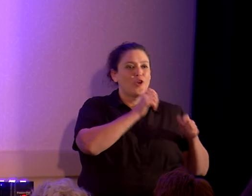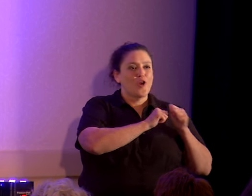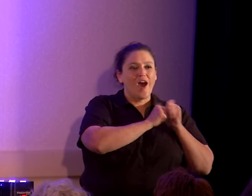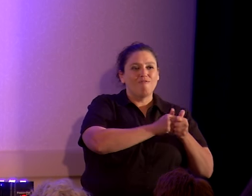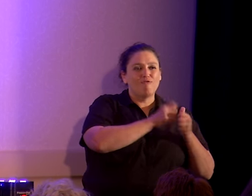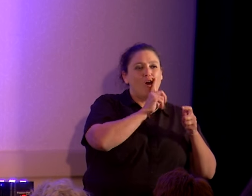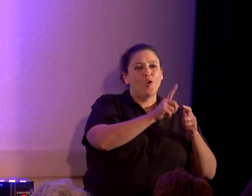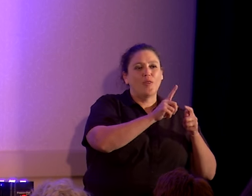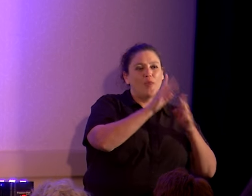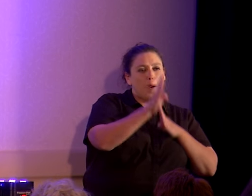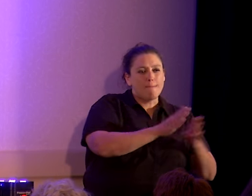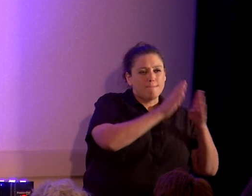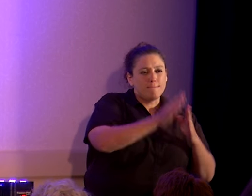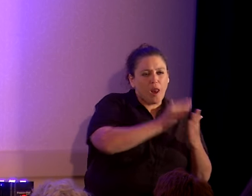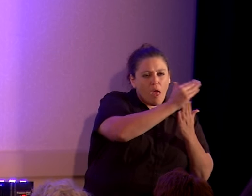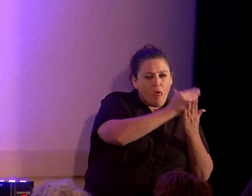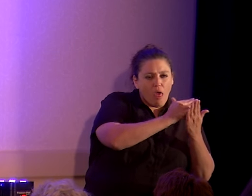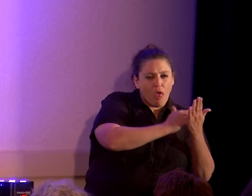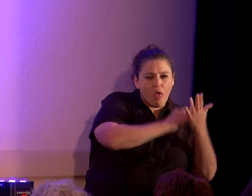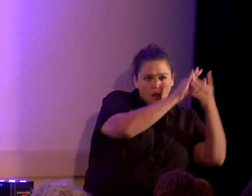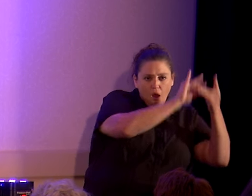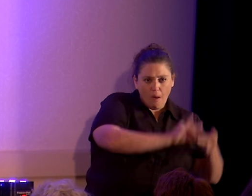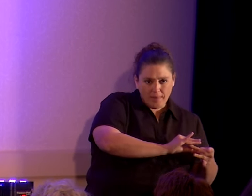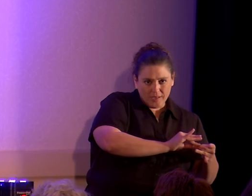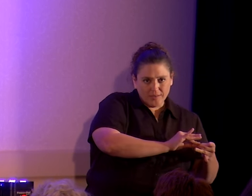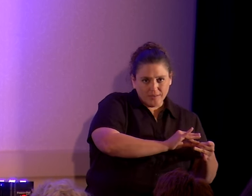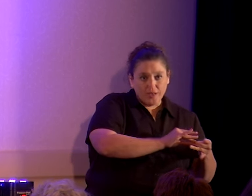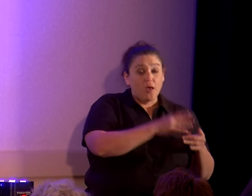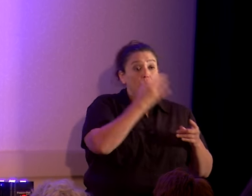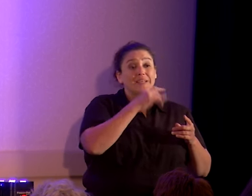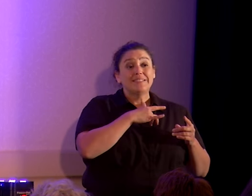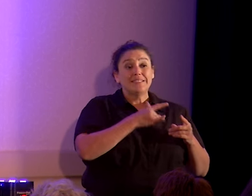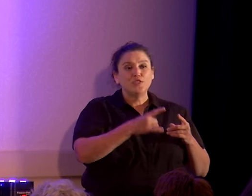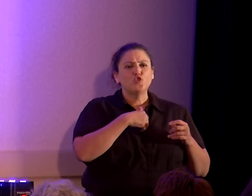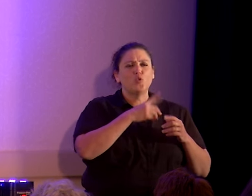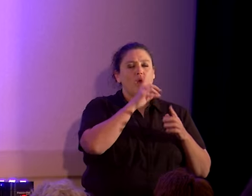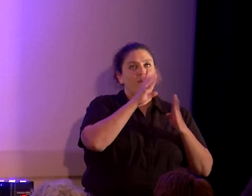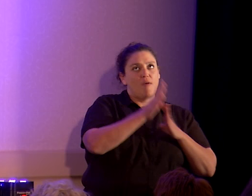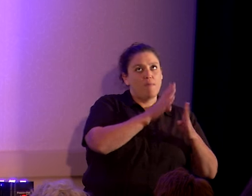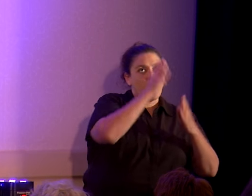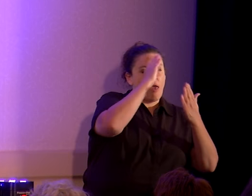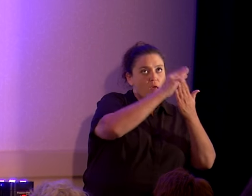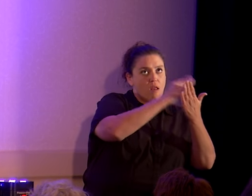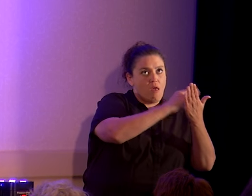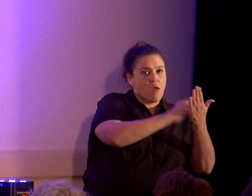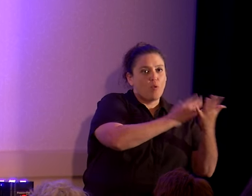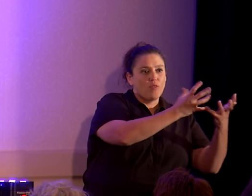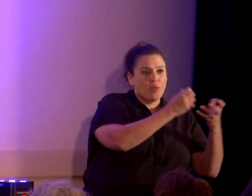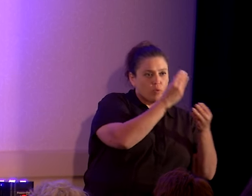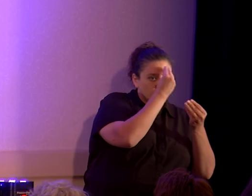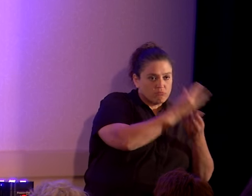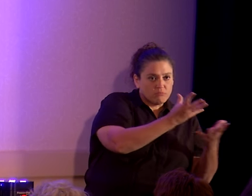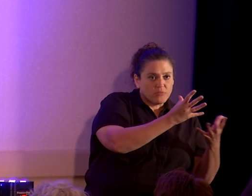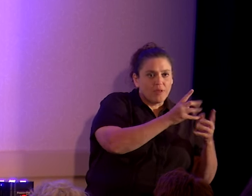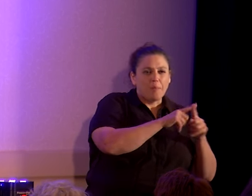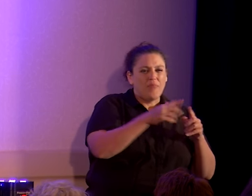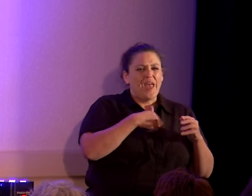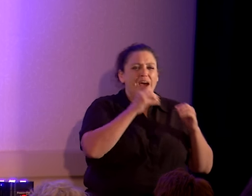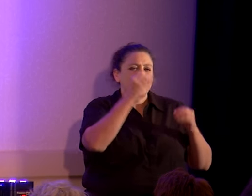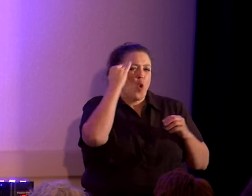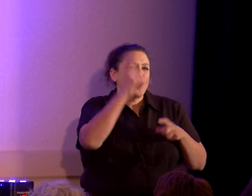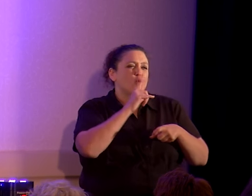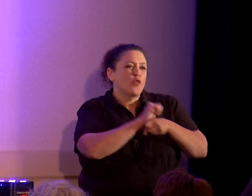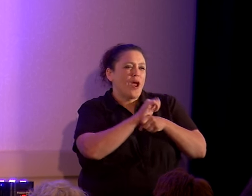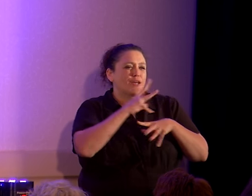Because what you will find for almost all of these is that they have a script, half of them have no damn clue what they're talking about.